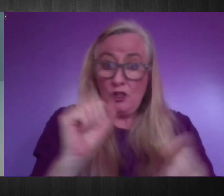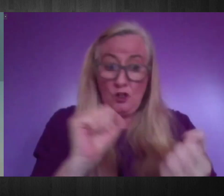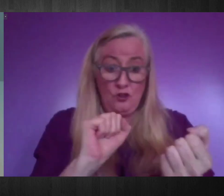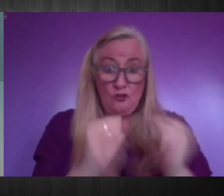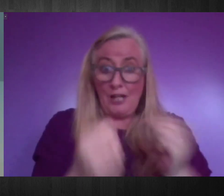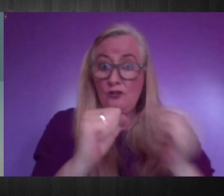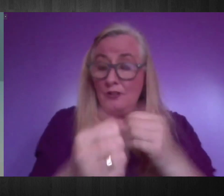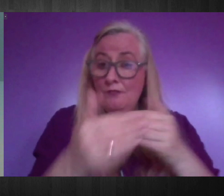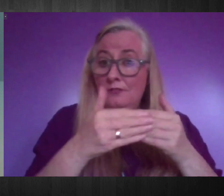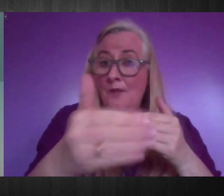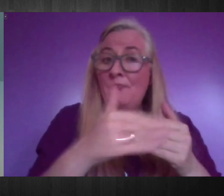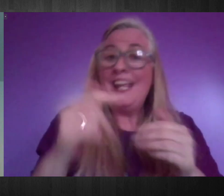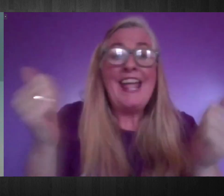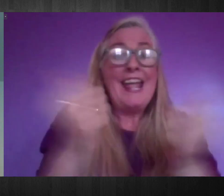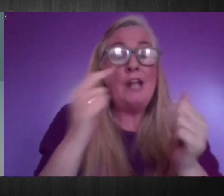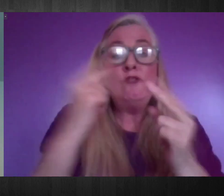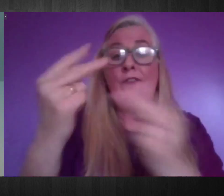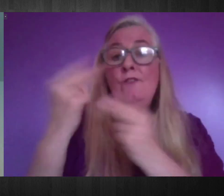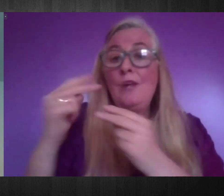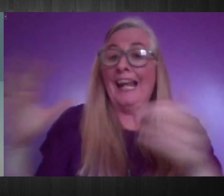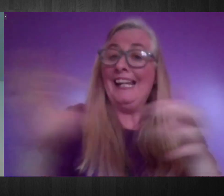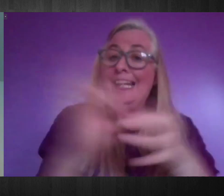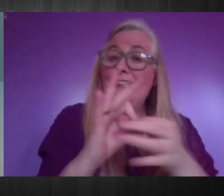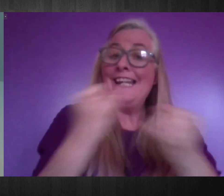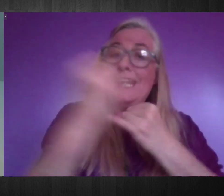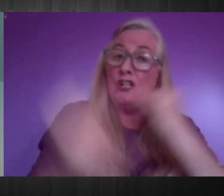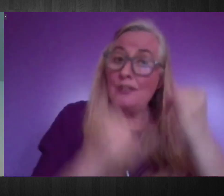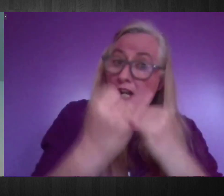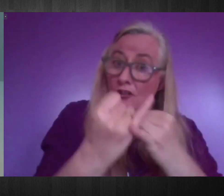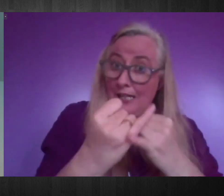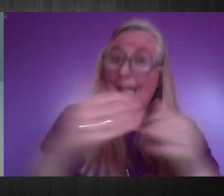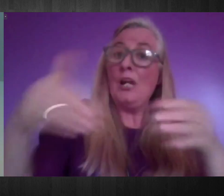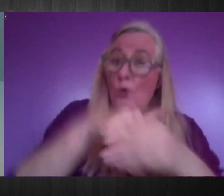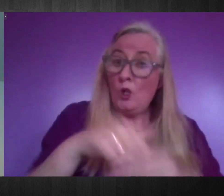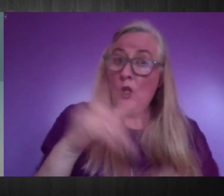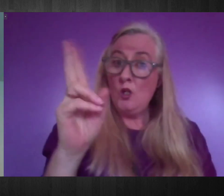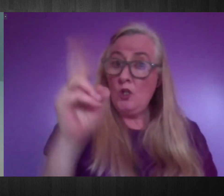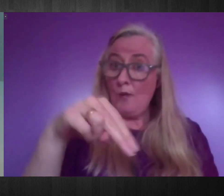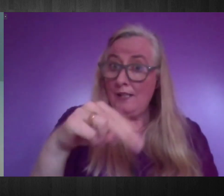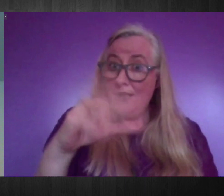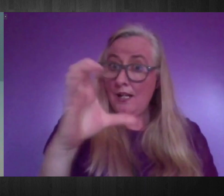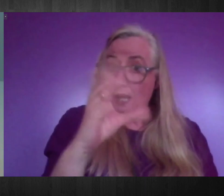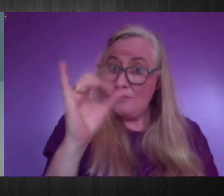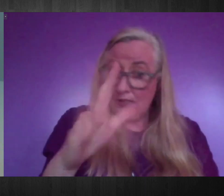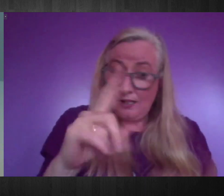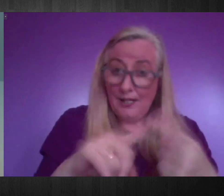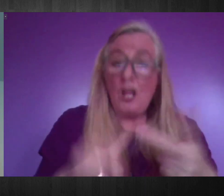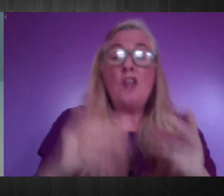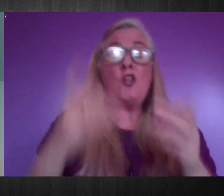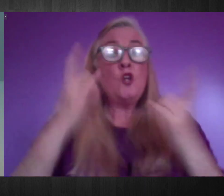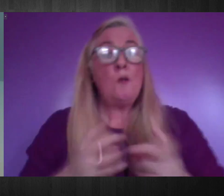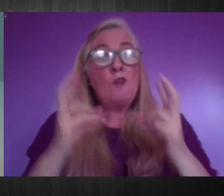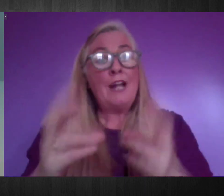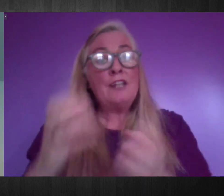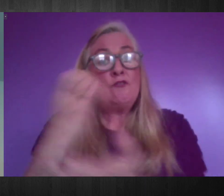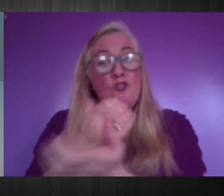reviews of international human rights monitoring bodies, including the UN Human Rights Council and the UN Committee on the Rights of the Child, and this will impact